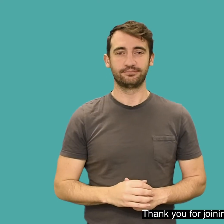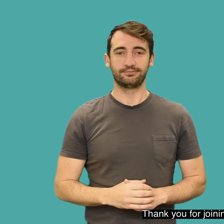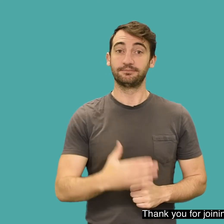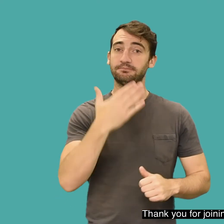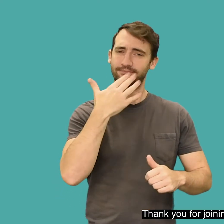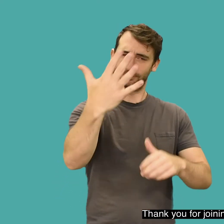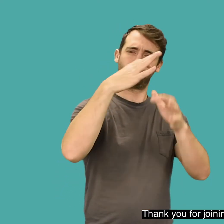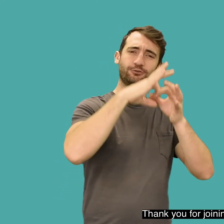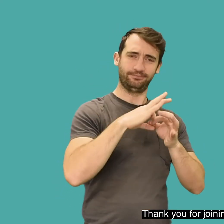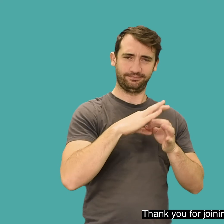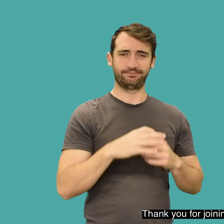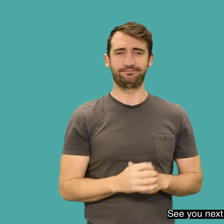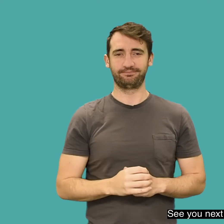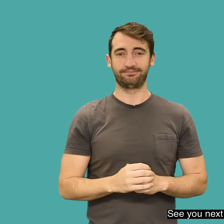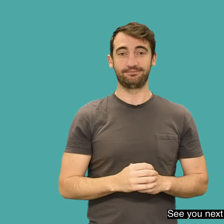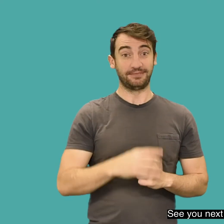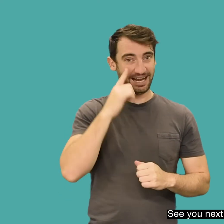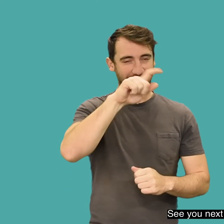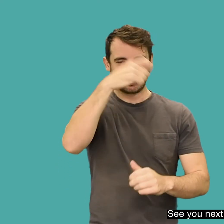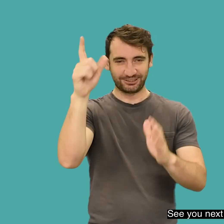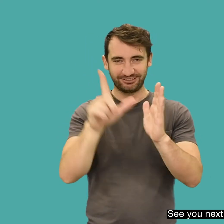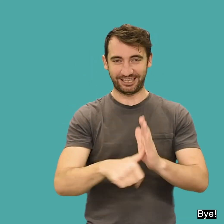Well, thank you for joining us today. See you next time. Bye.